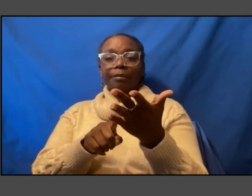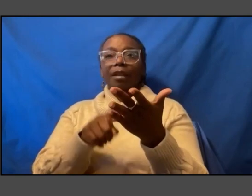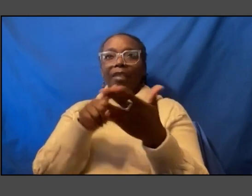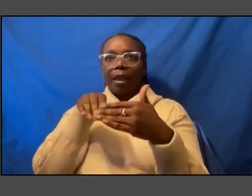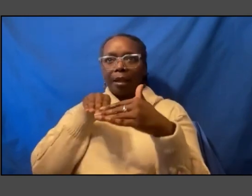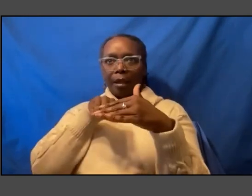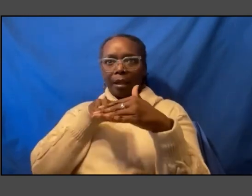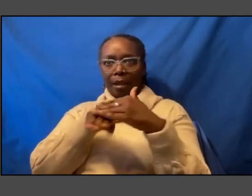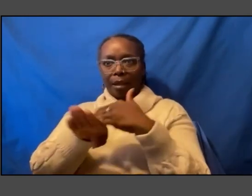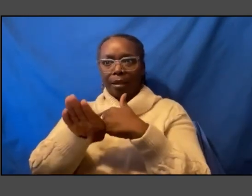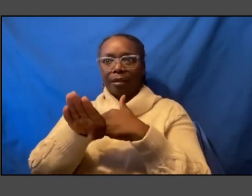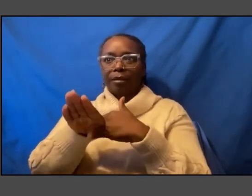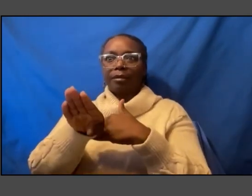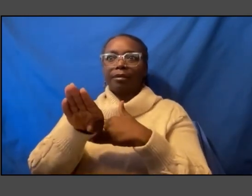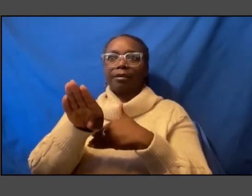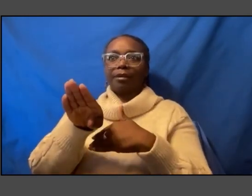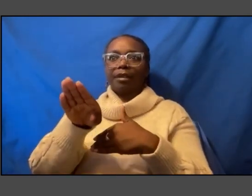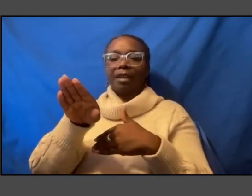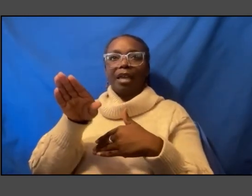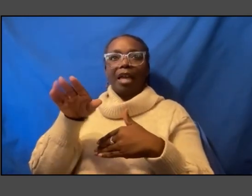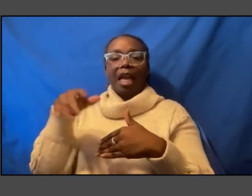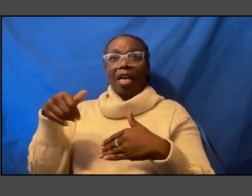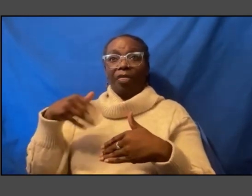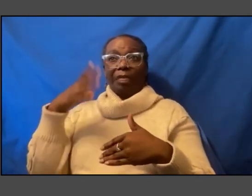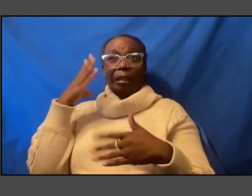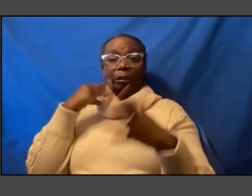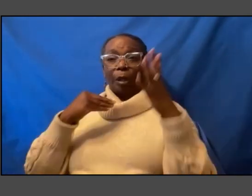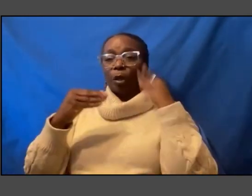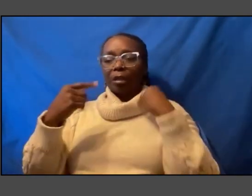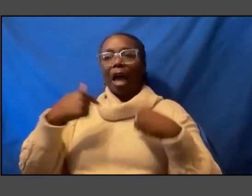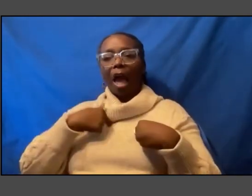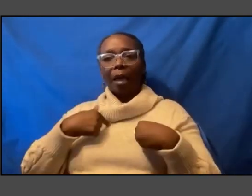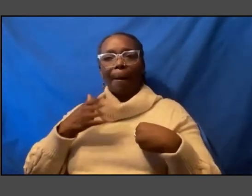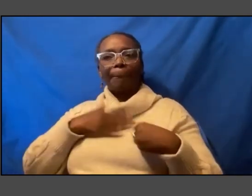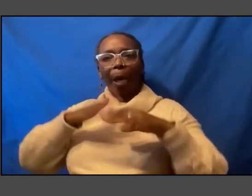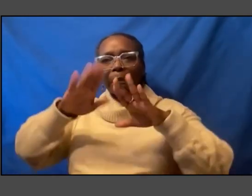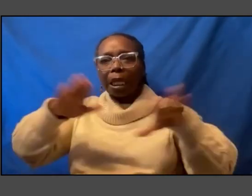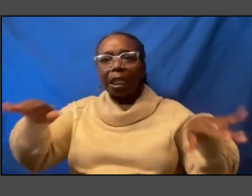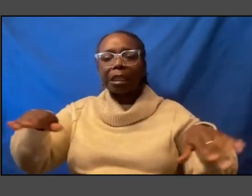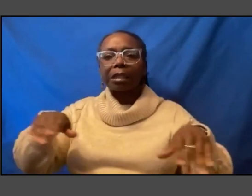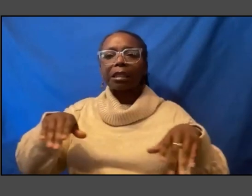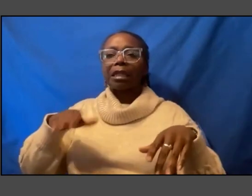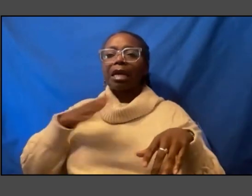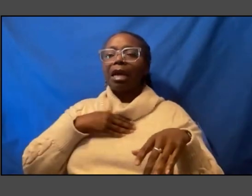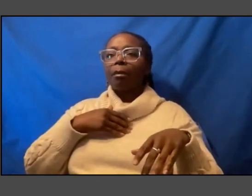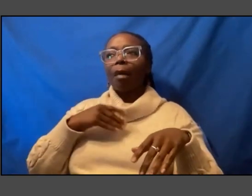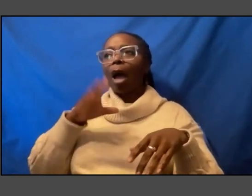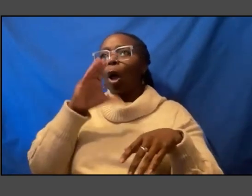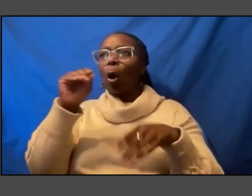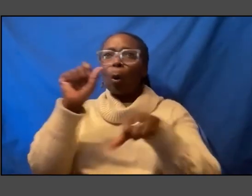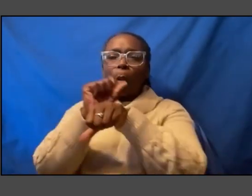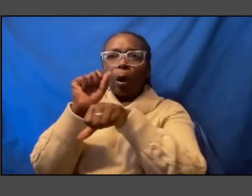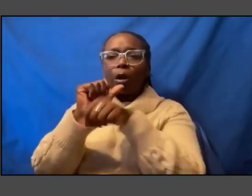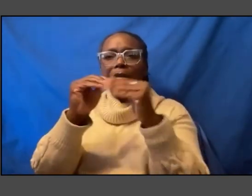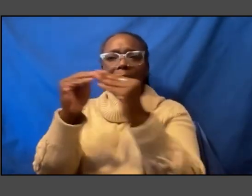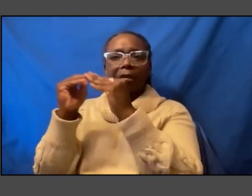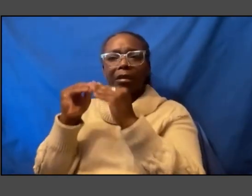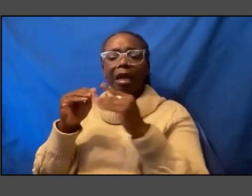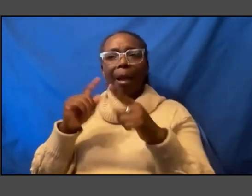have the extraordinary experience that I've had that my kids have had that my colleagues have had but that you witness people having all